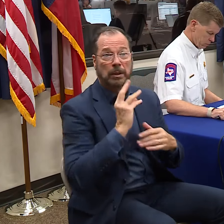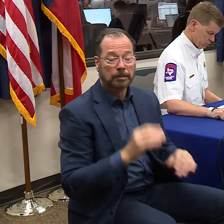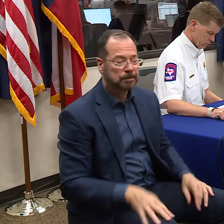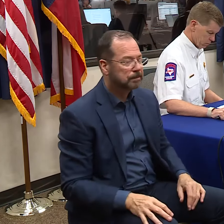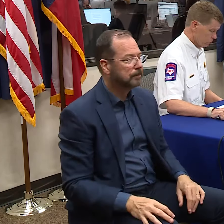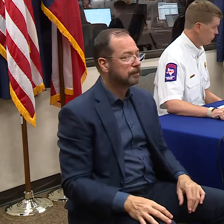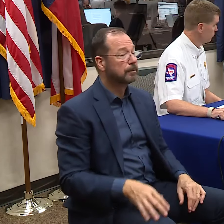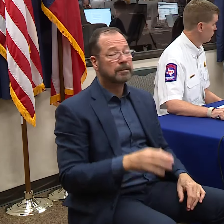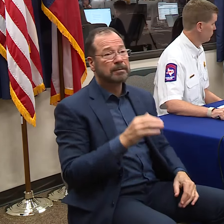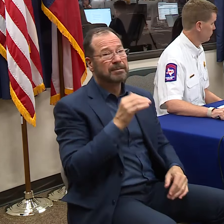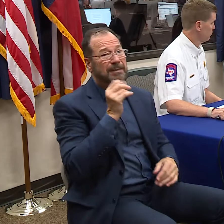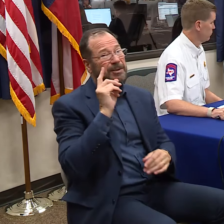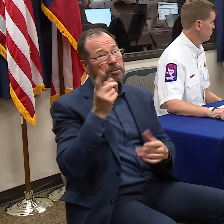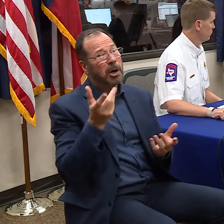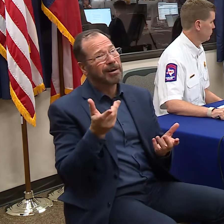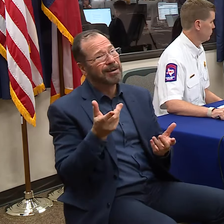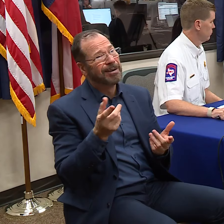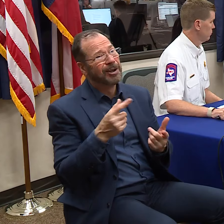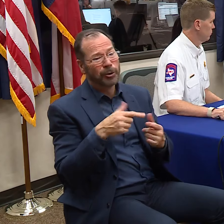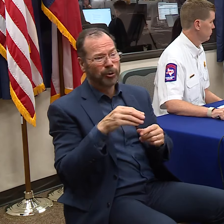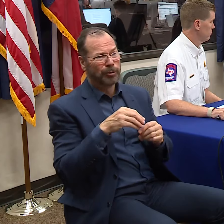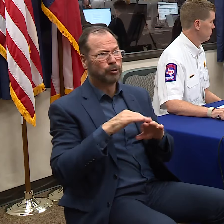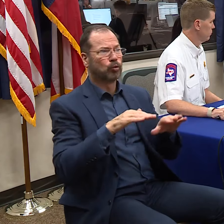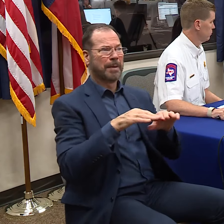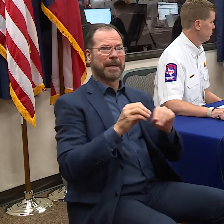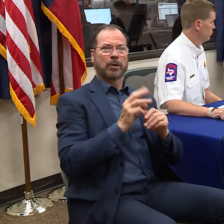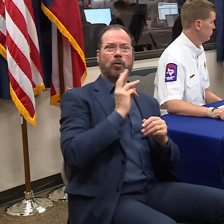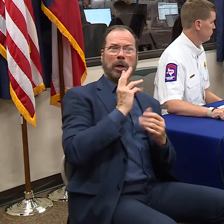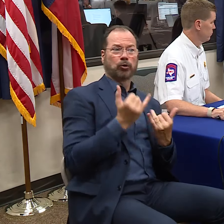Thank you, guys.